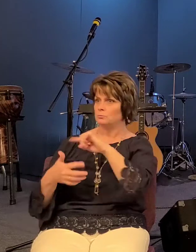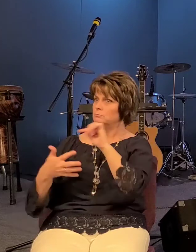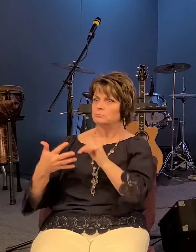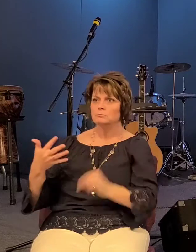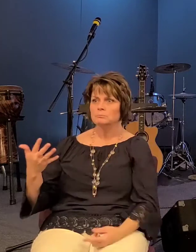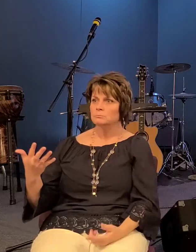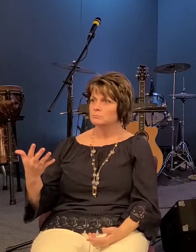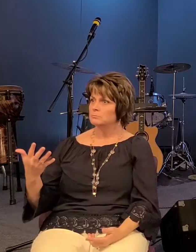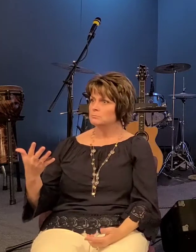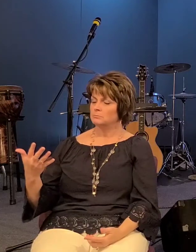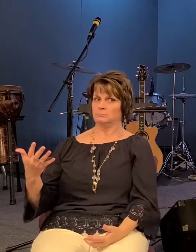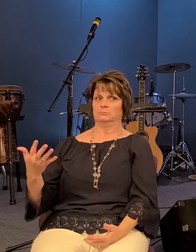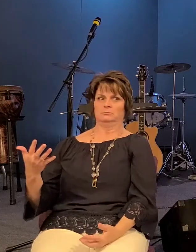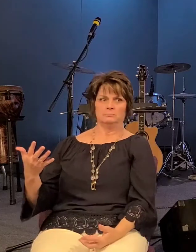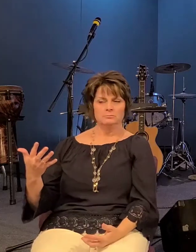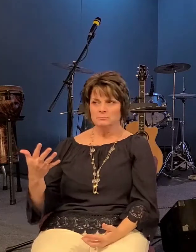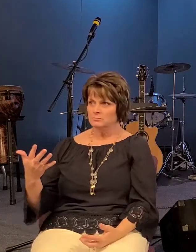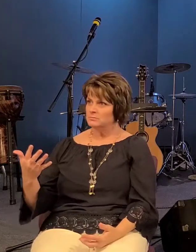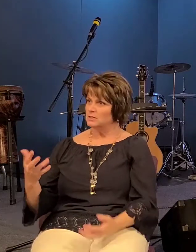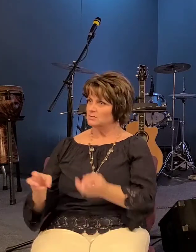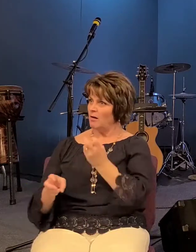it's hard to work in those conditions